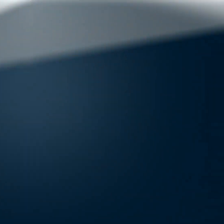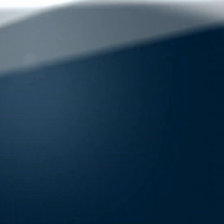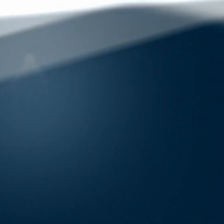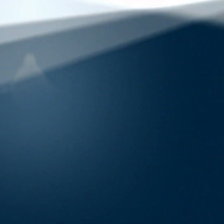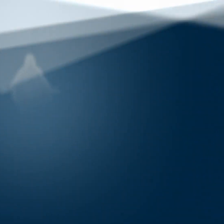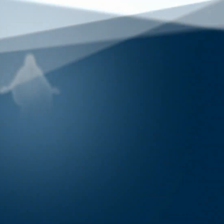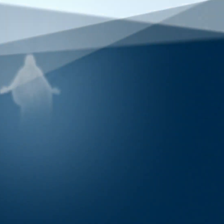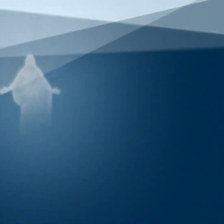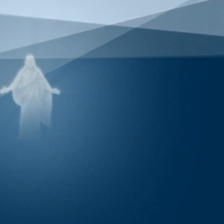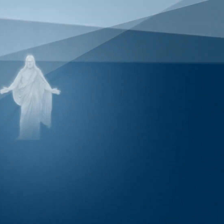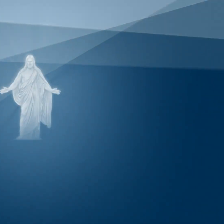For Atomic 3